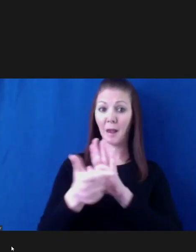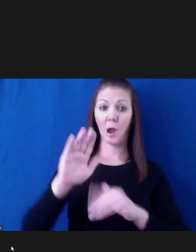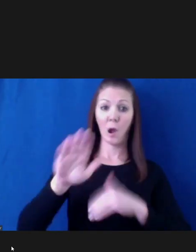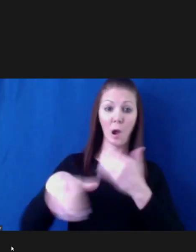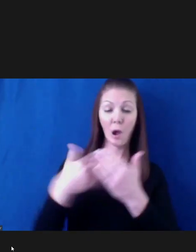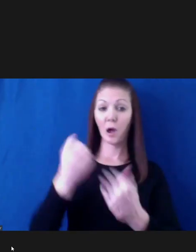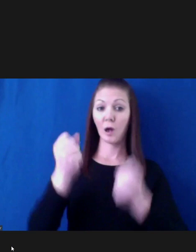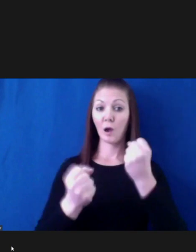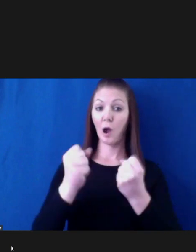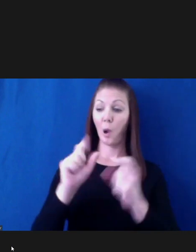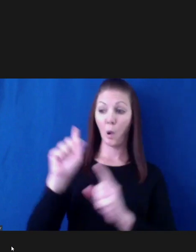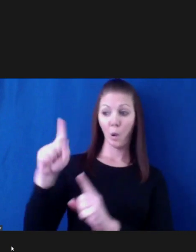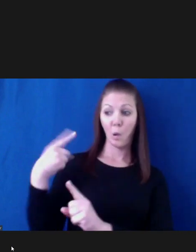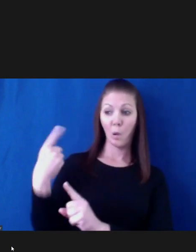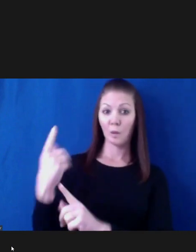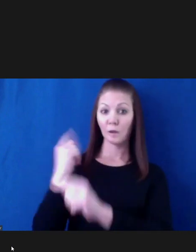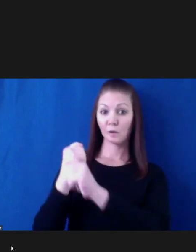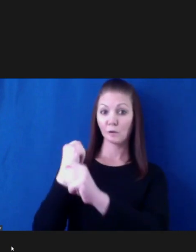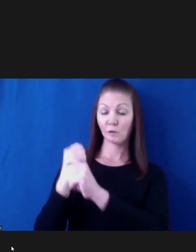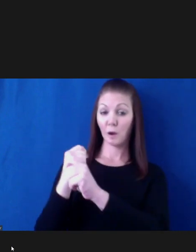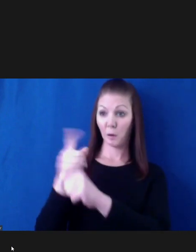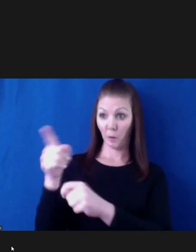blizzard or near blizzard conditions?